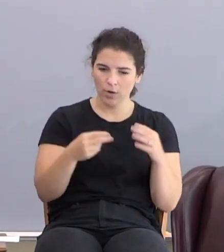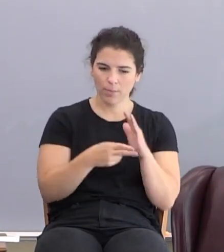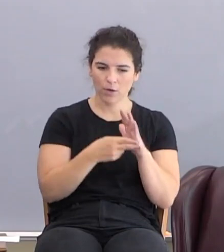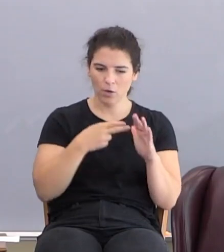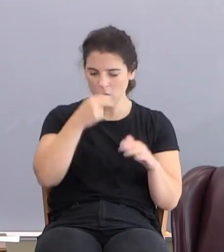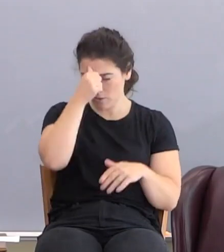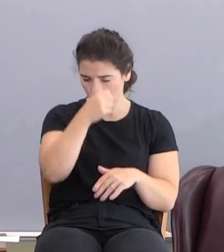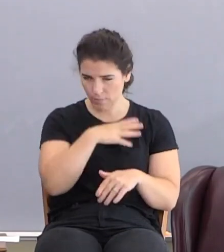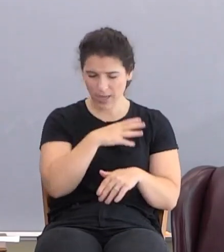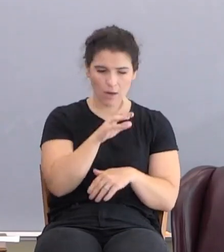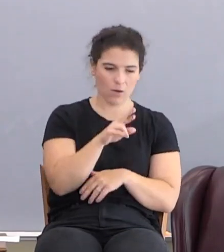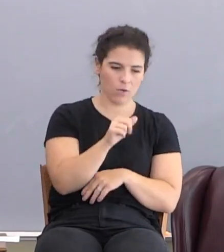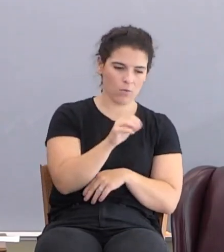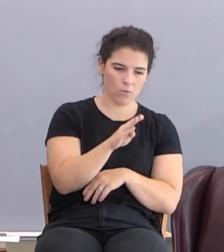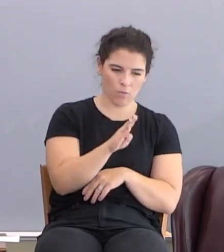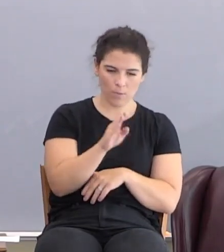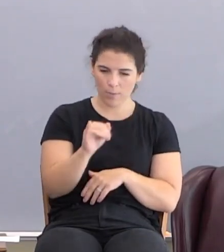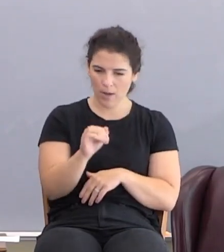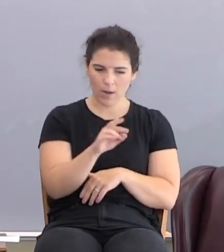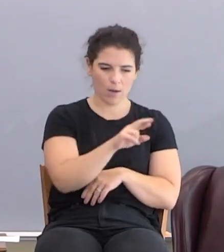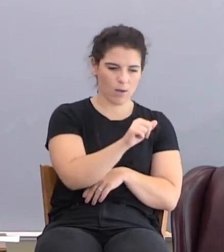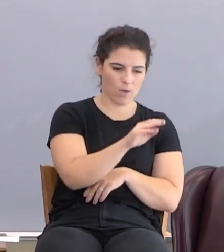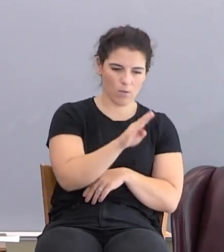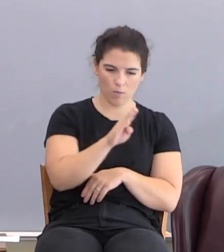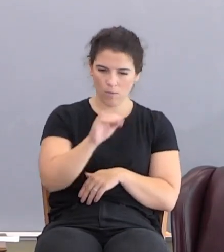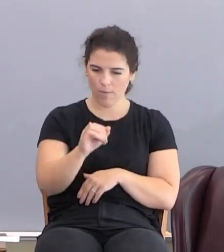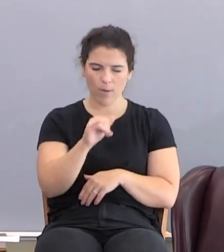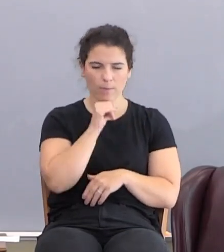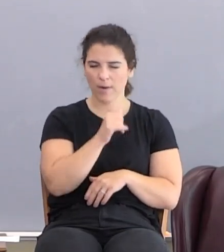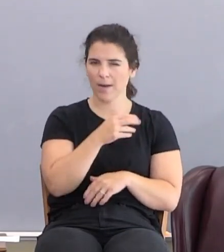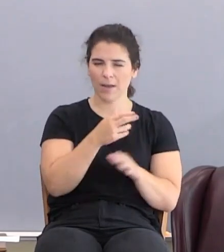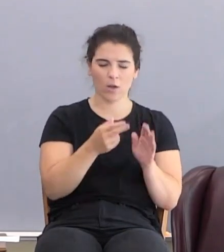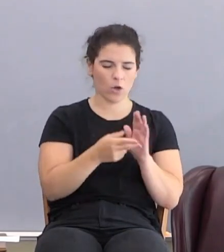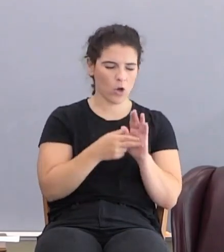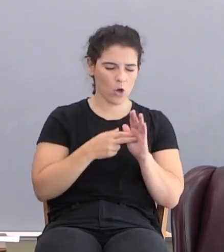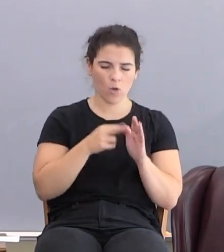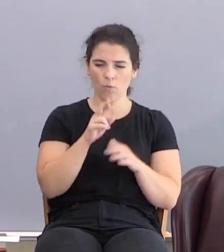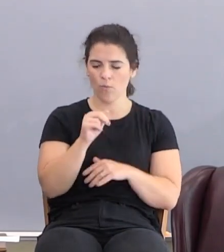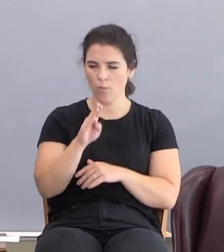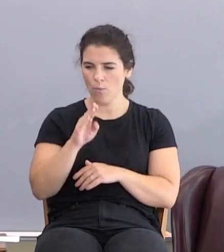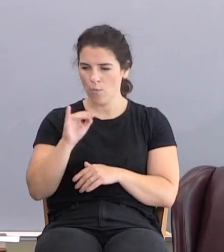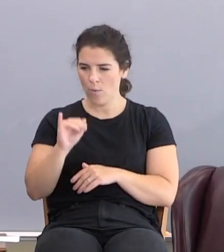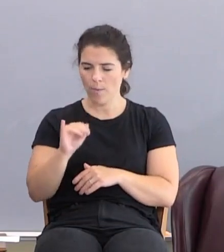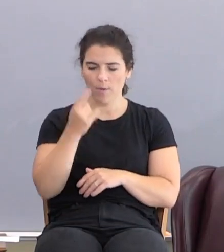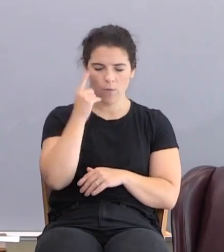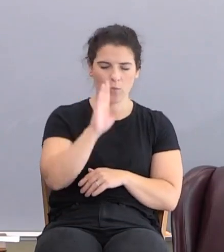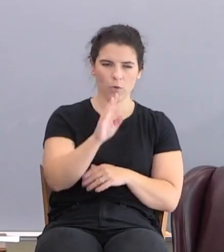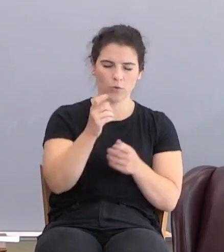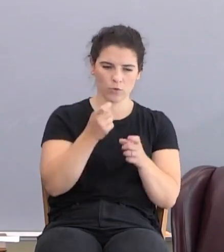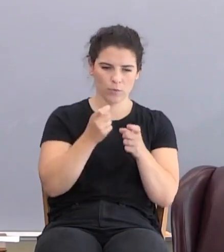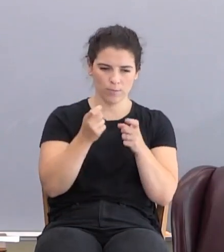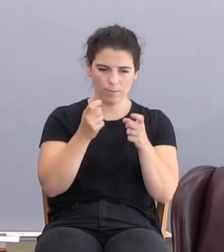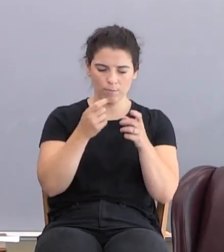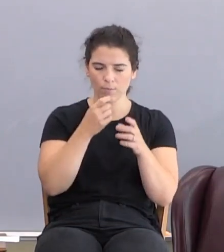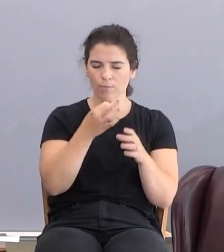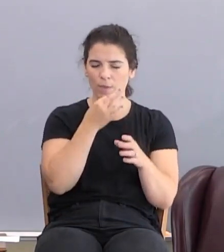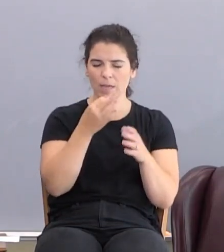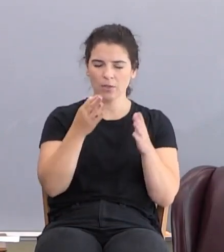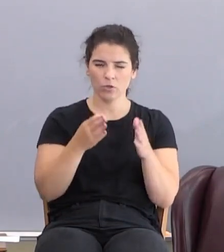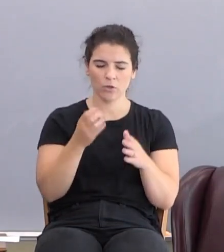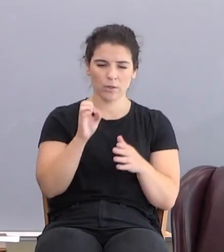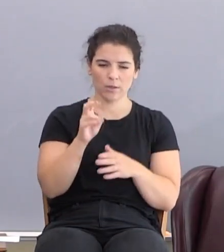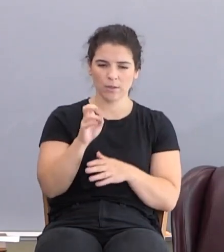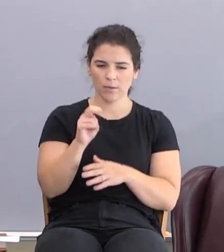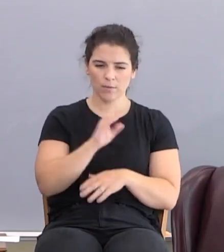Rabbi. But be ye not called Rabbi, for one is your master, even Christ, and all your children. And call no man